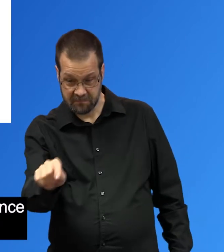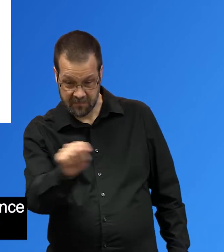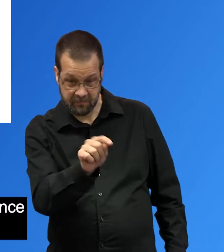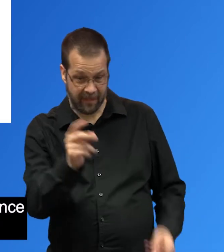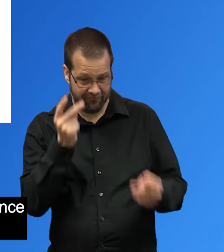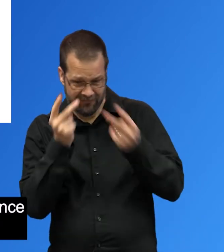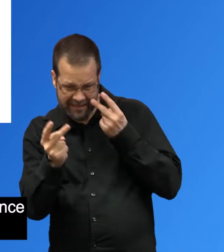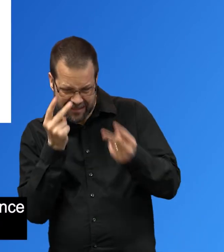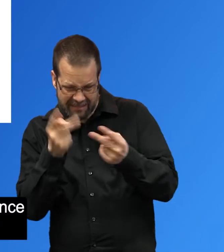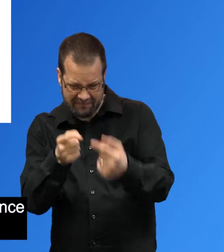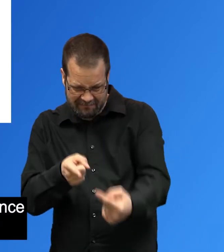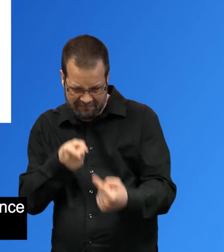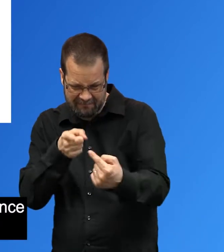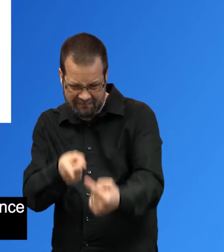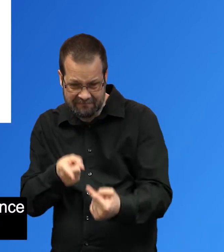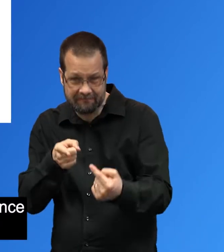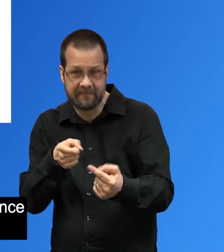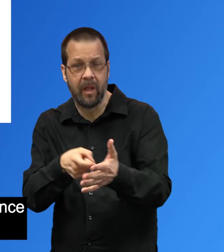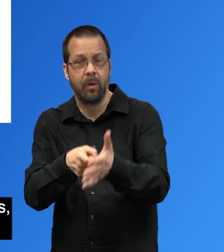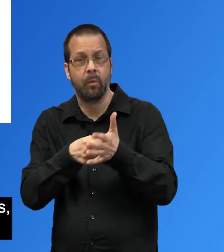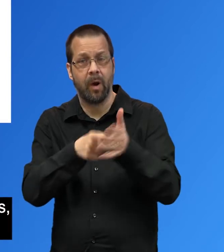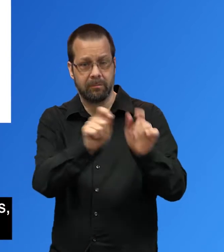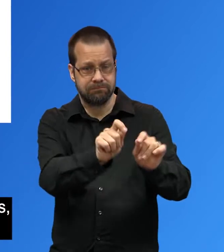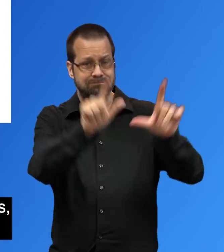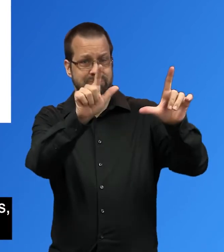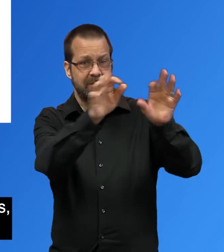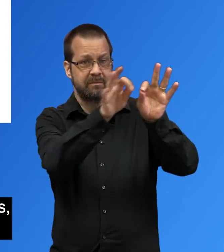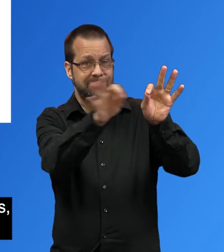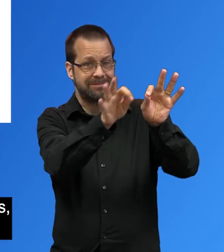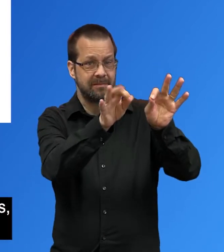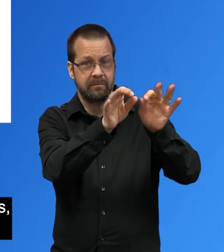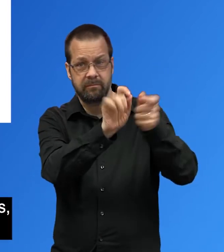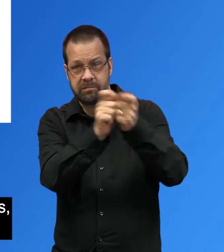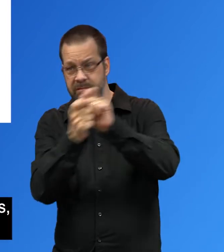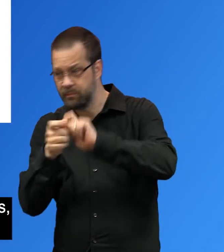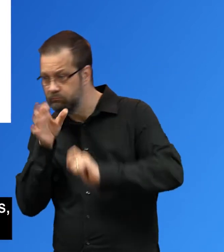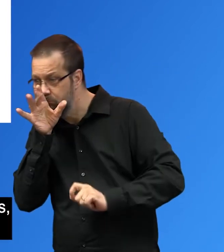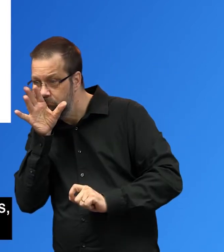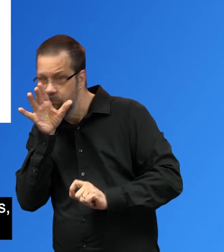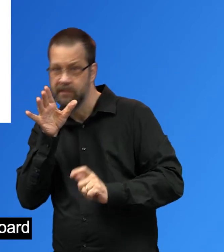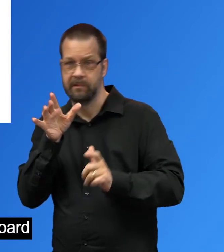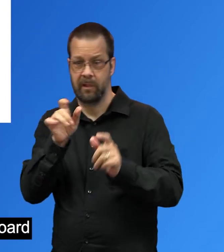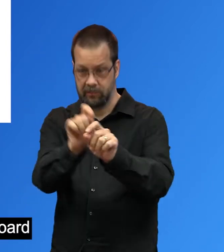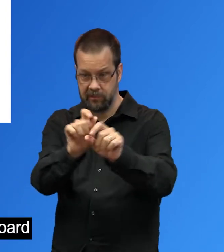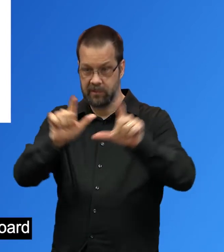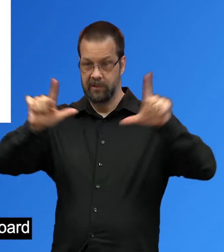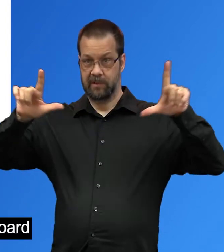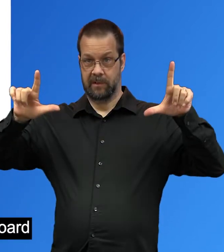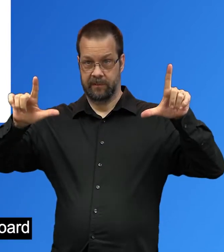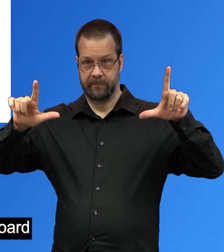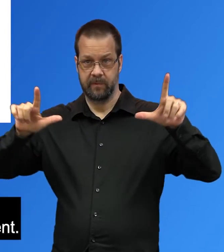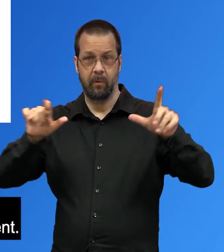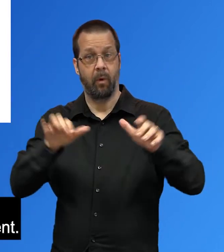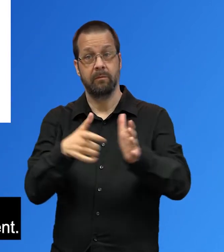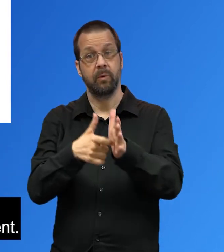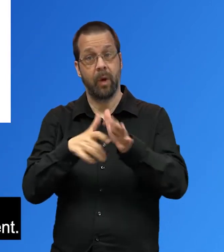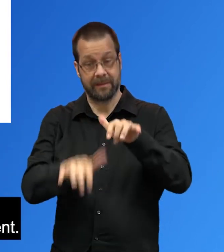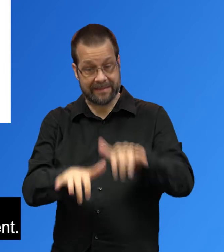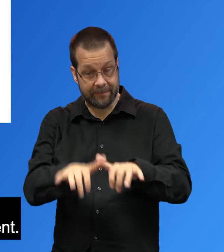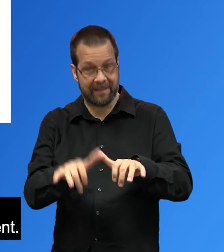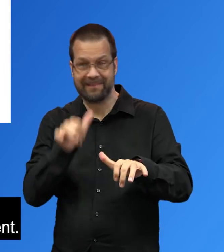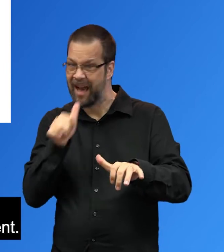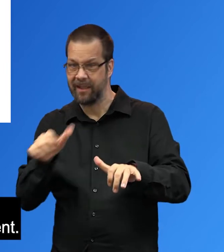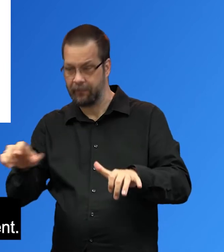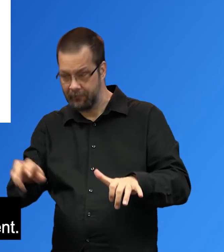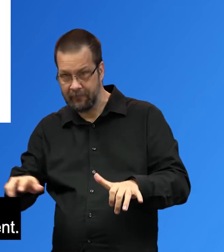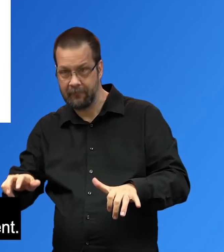Some members of your audience may have difficulty seeing and may use screen readers, screen magnification, and may use a computer keyboard instead of a mouse